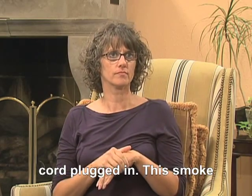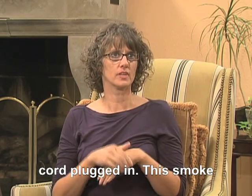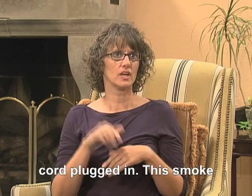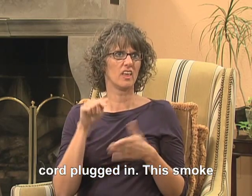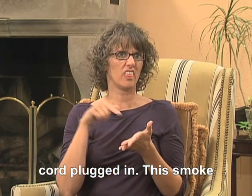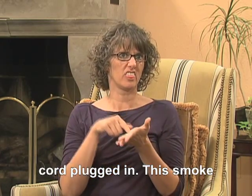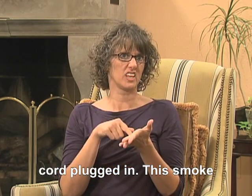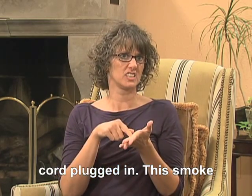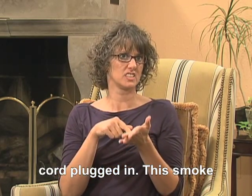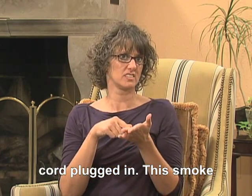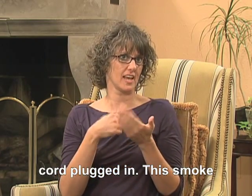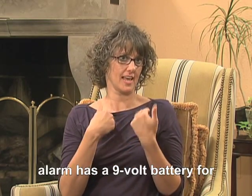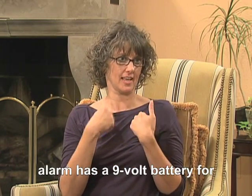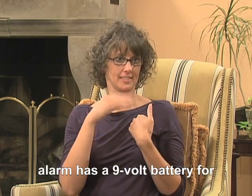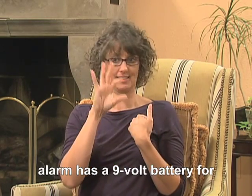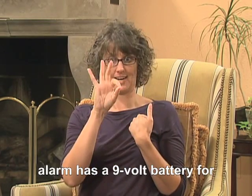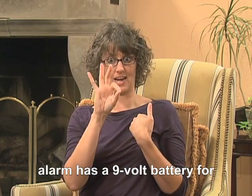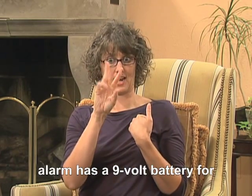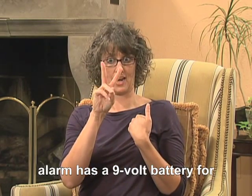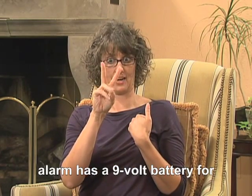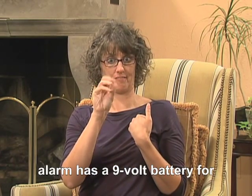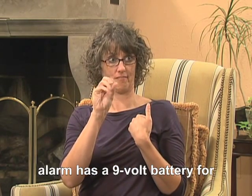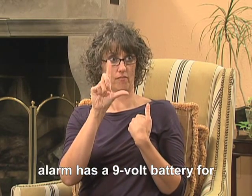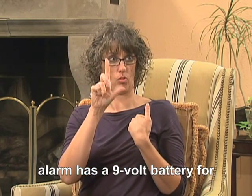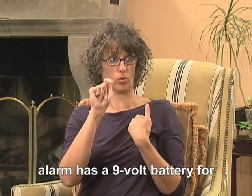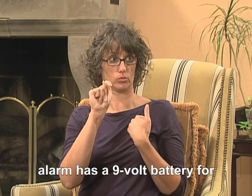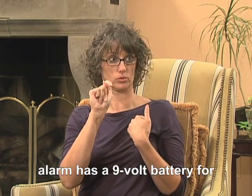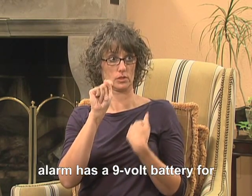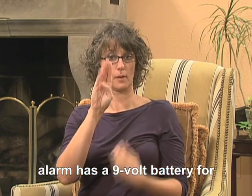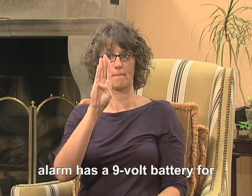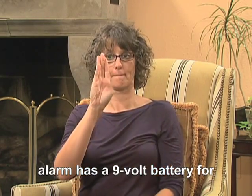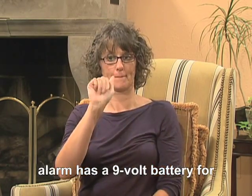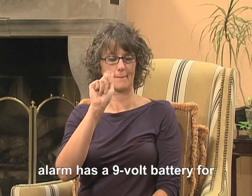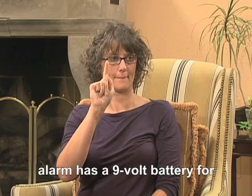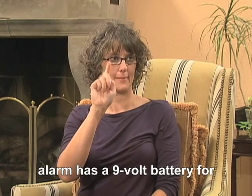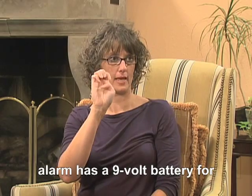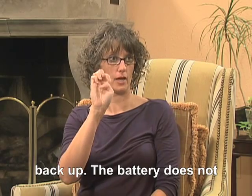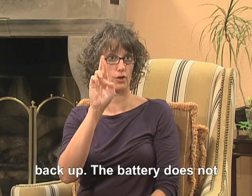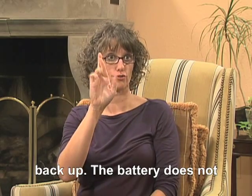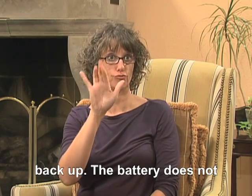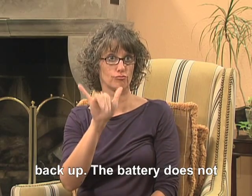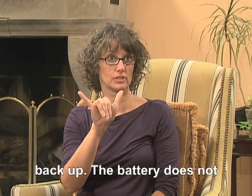This smoke alarm has a 9-volt battery for backup.